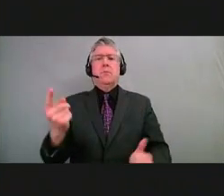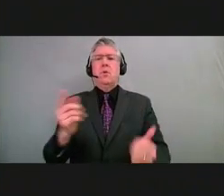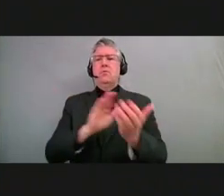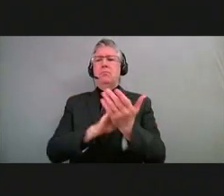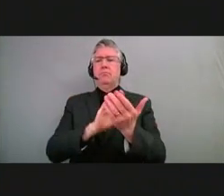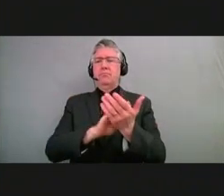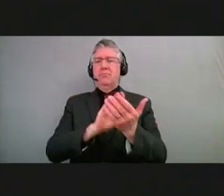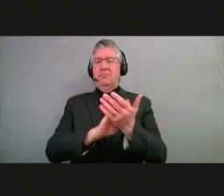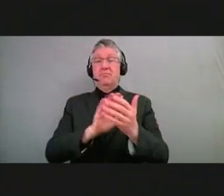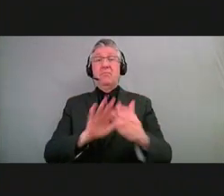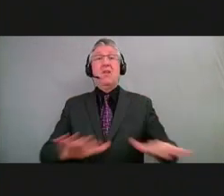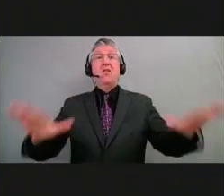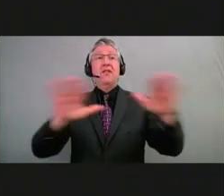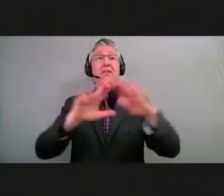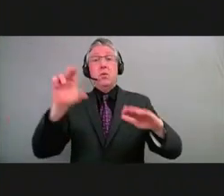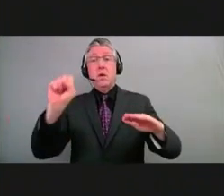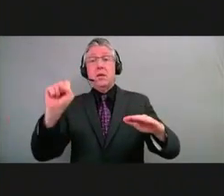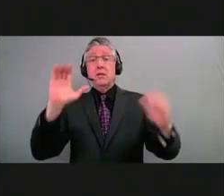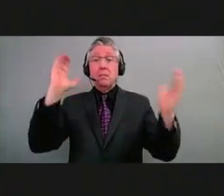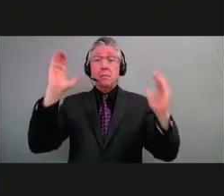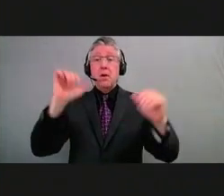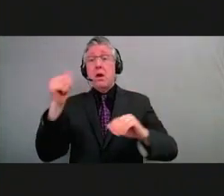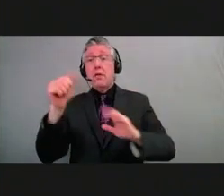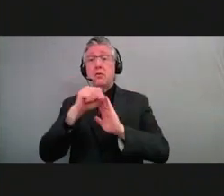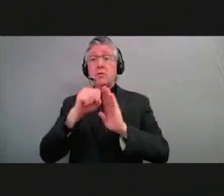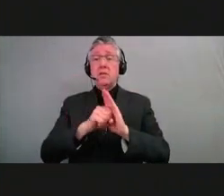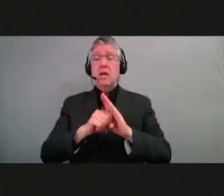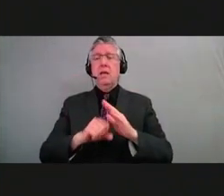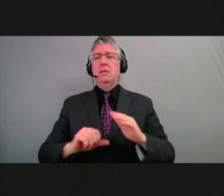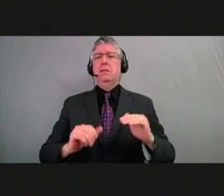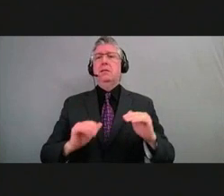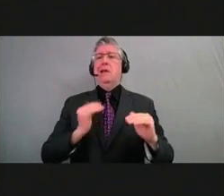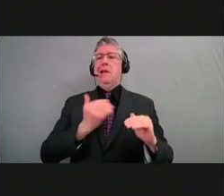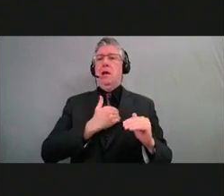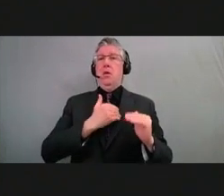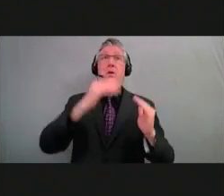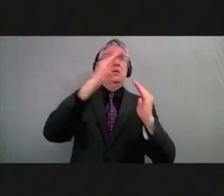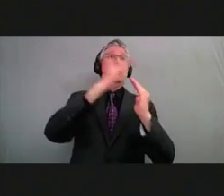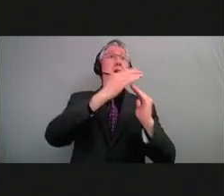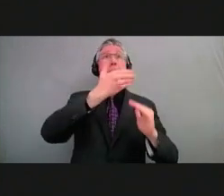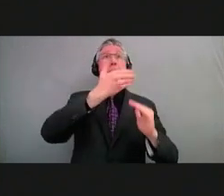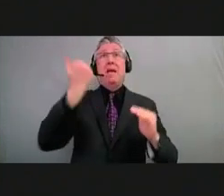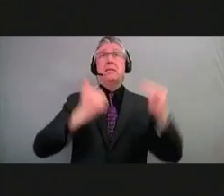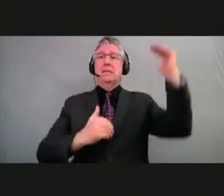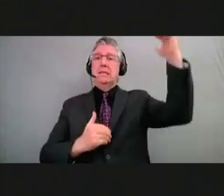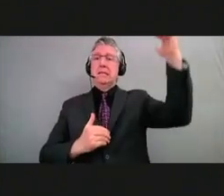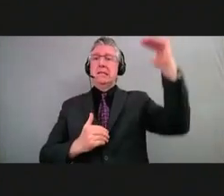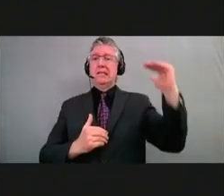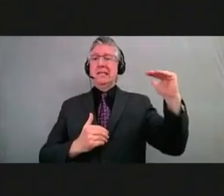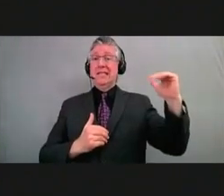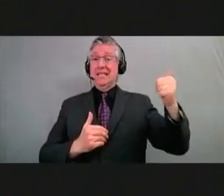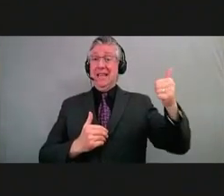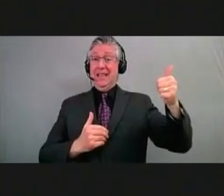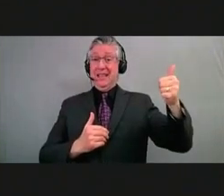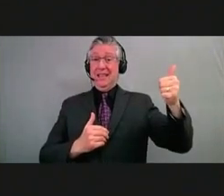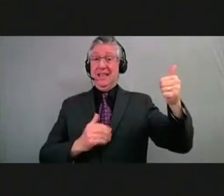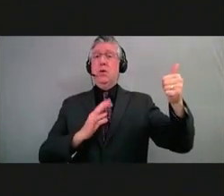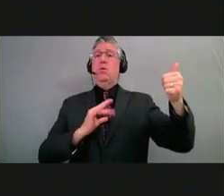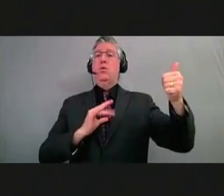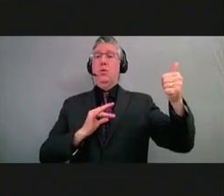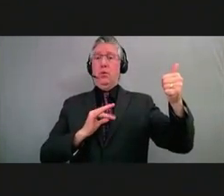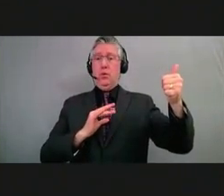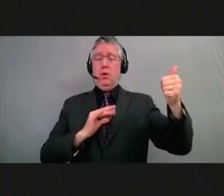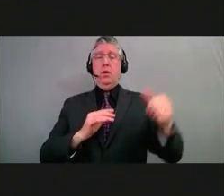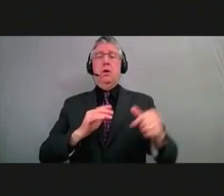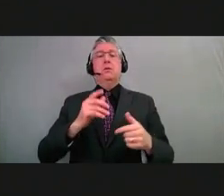in the nation for the percentage of Coloradans who are up to date in their vaccine. What that means is having received the